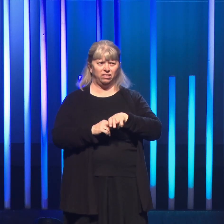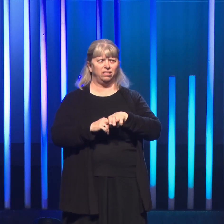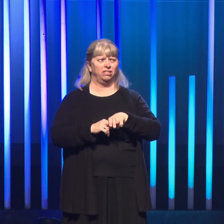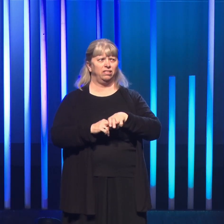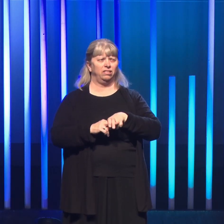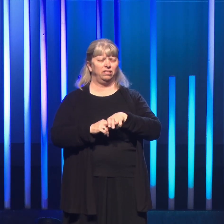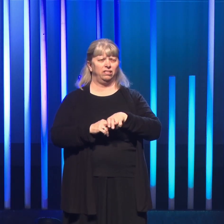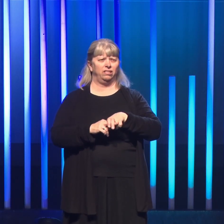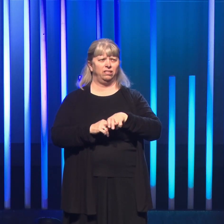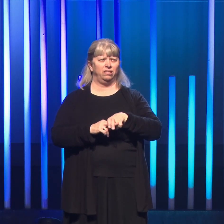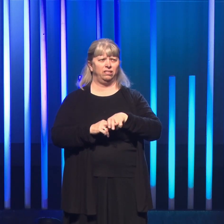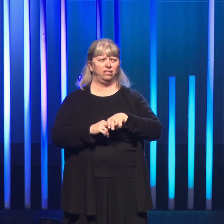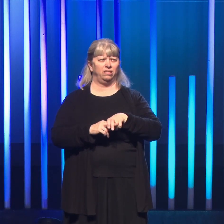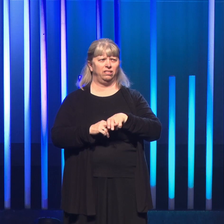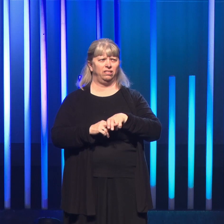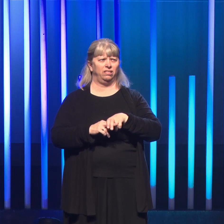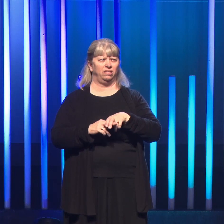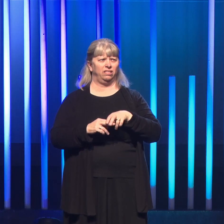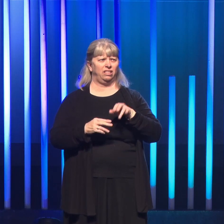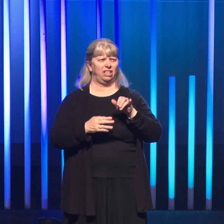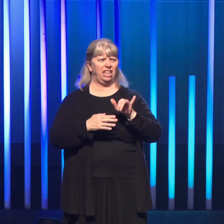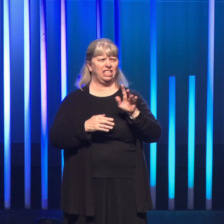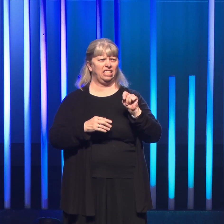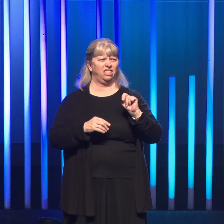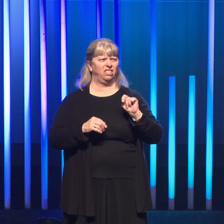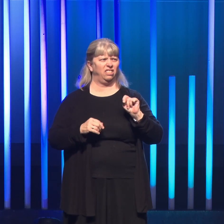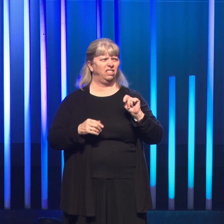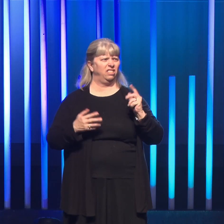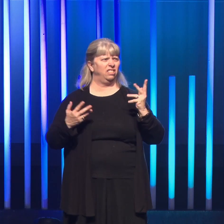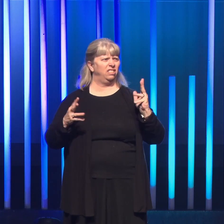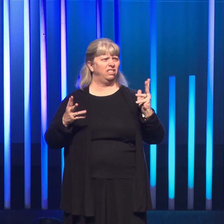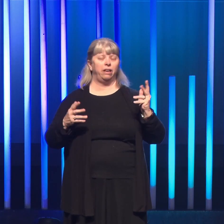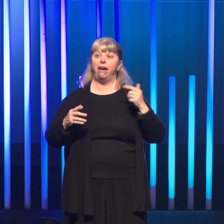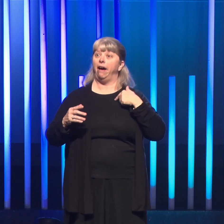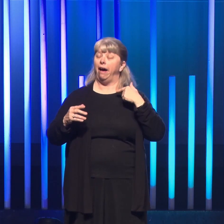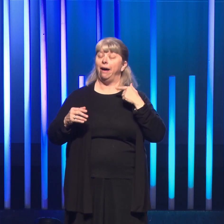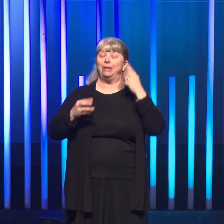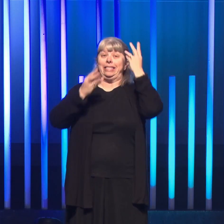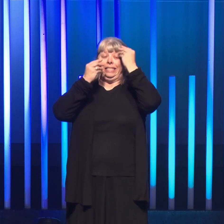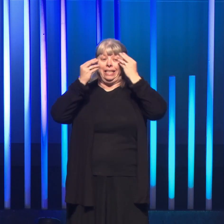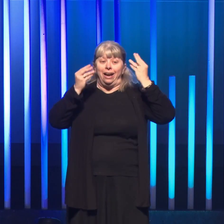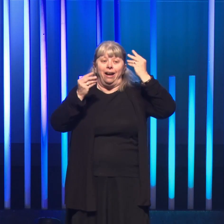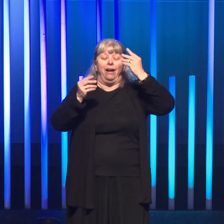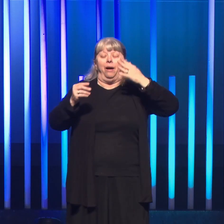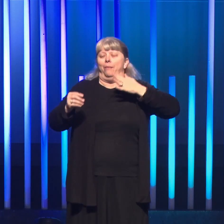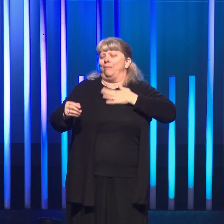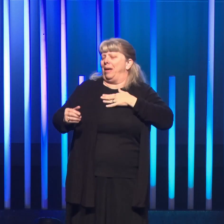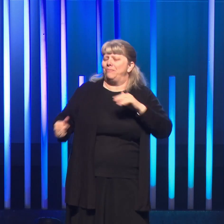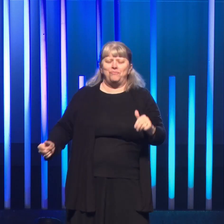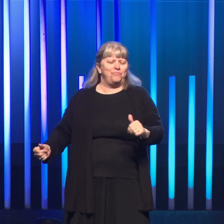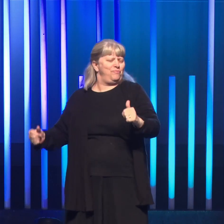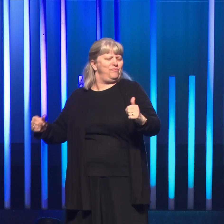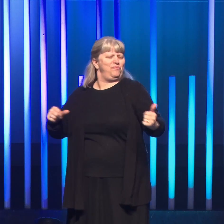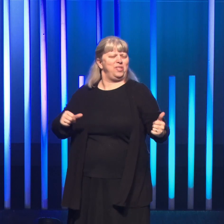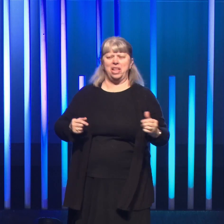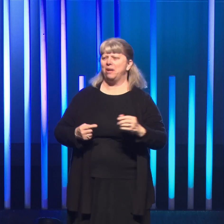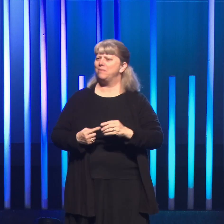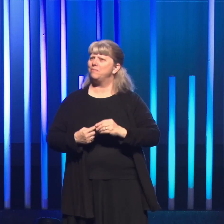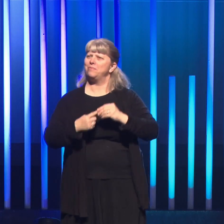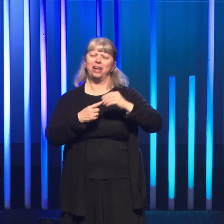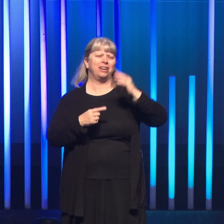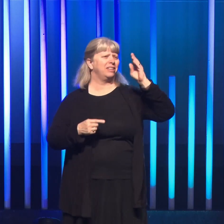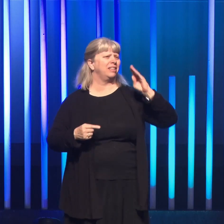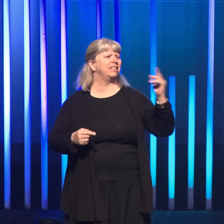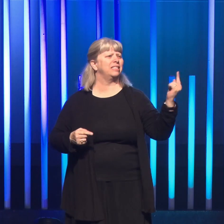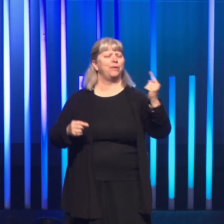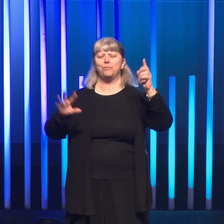is that all? Because I had built up in my head that, like, my baptism was special to God,